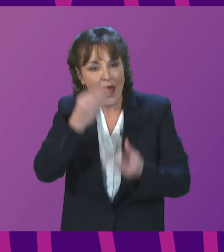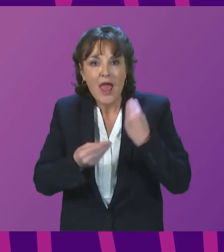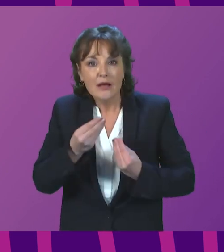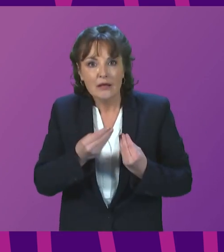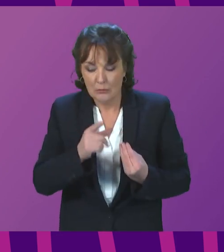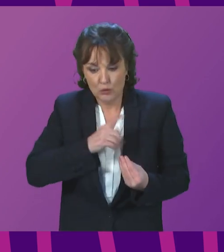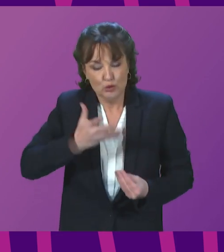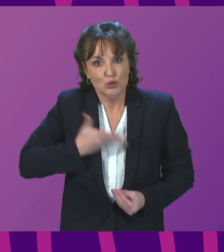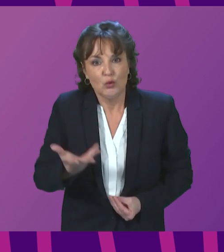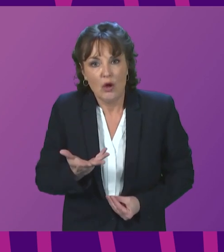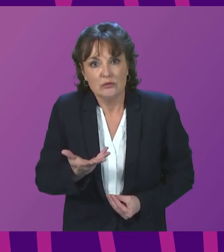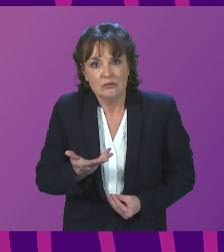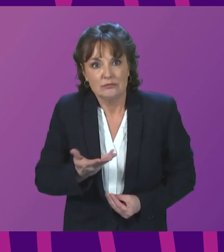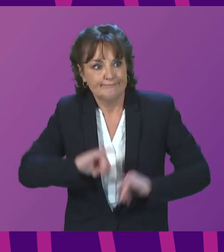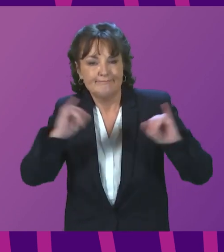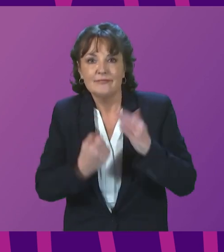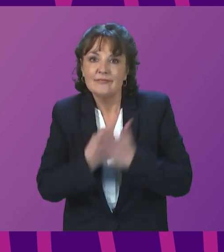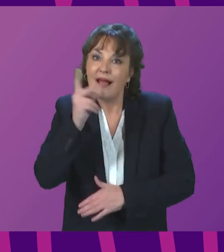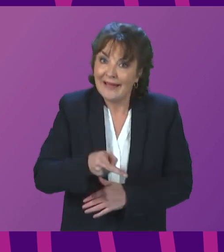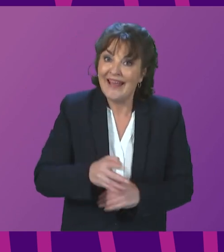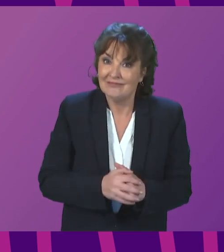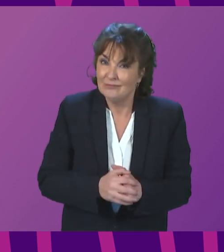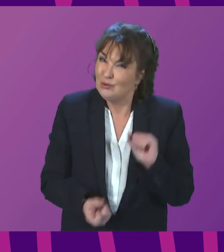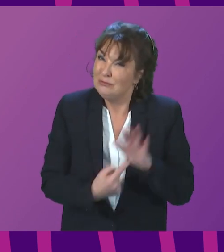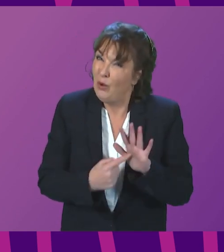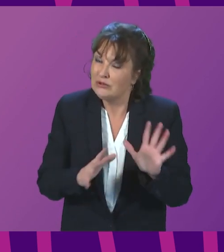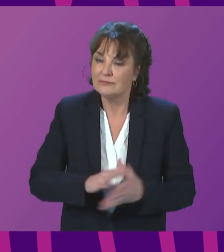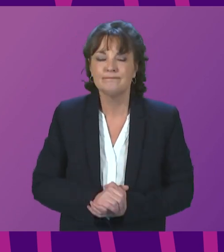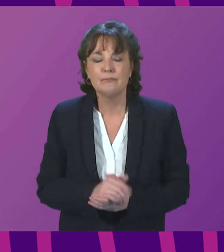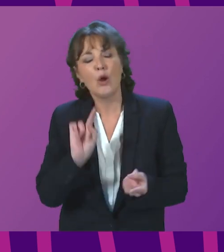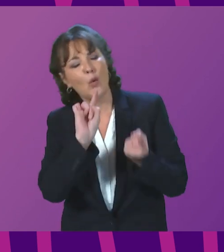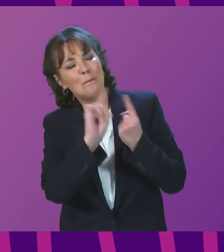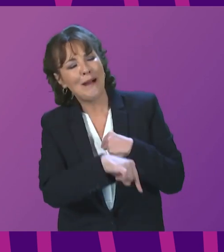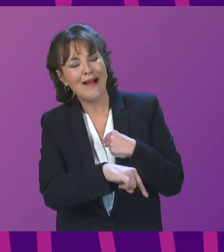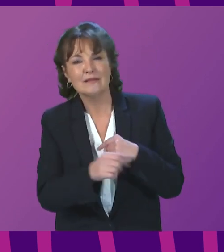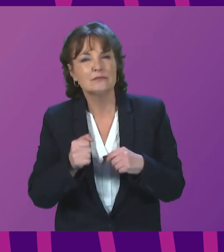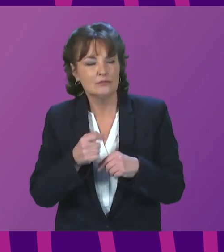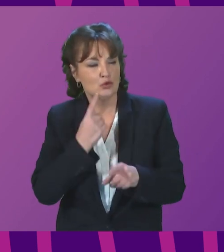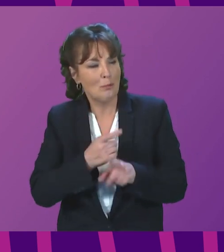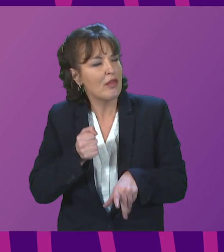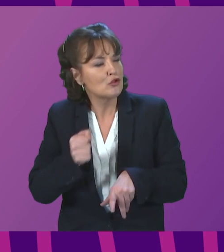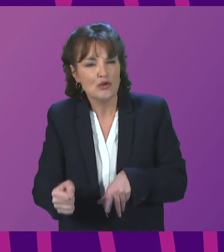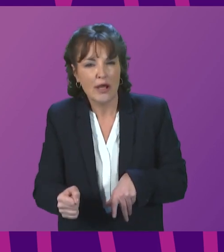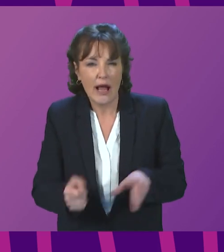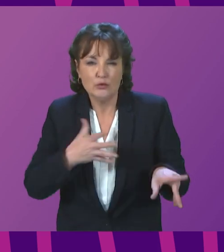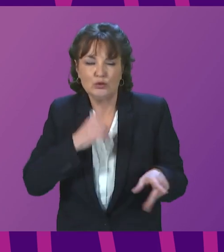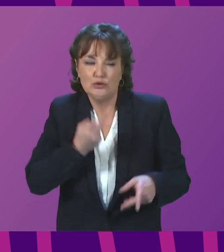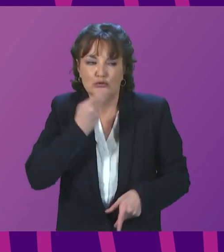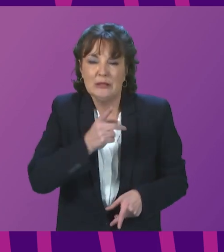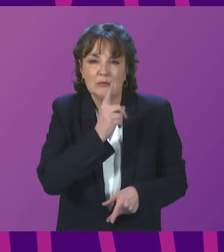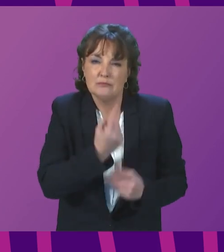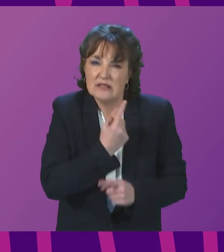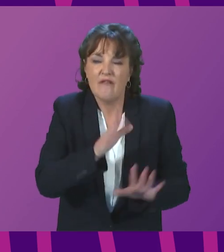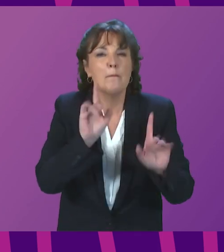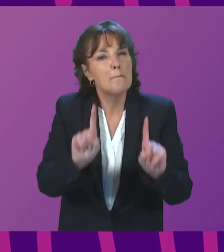it is important that that will be the case here as well. In terms of the train, I will not repeat what I have already said in that regard, but it is